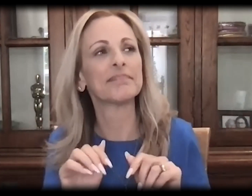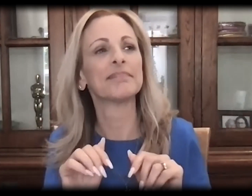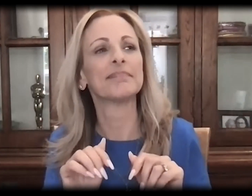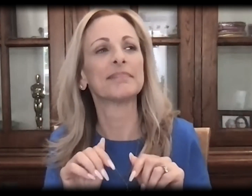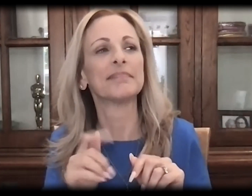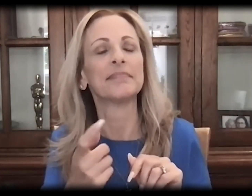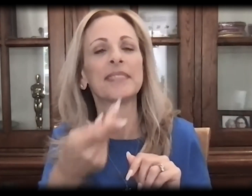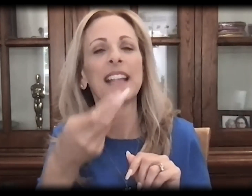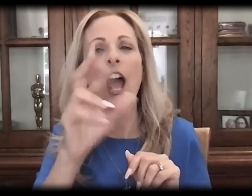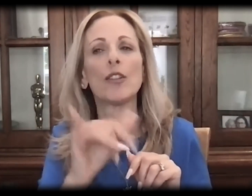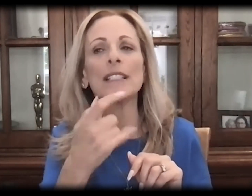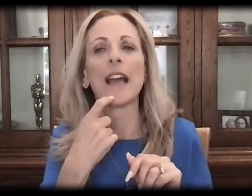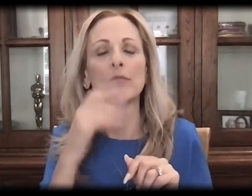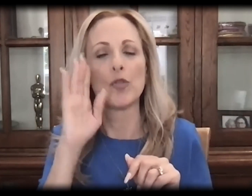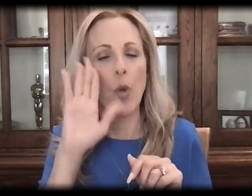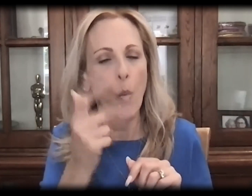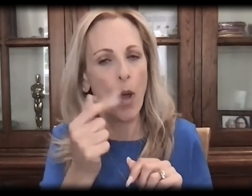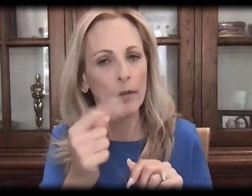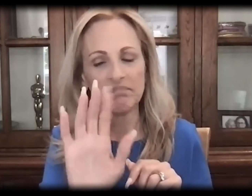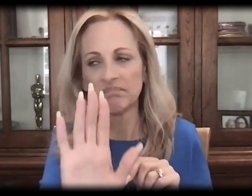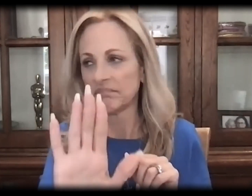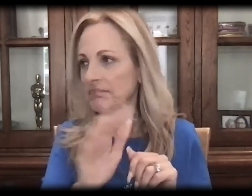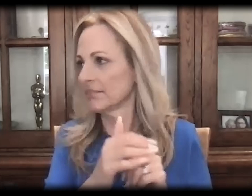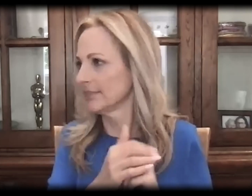brought it down to a real level. And Henry said, you know what, Marley?